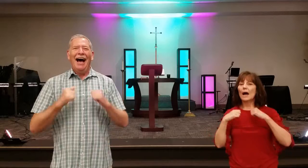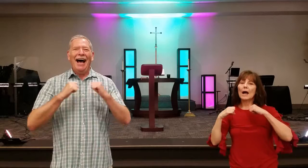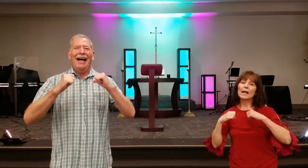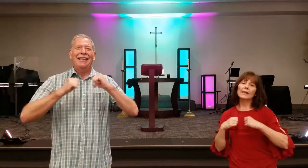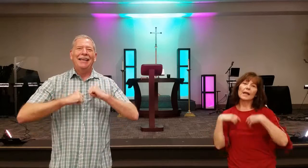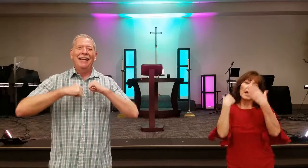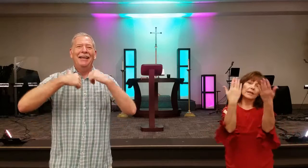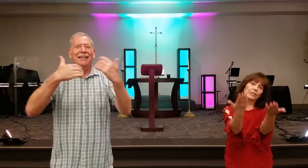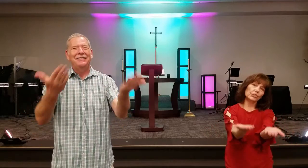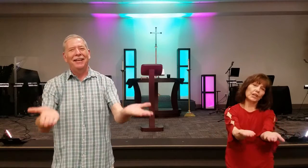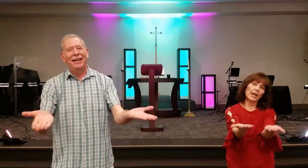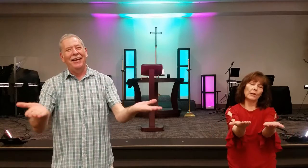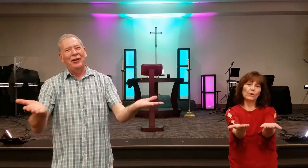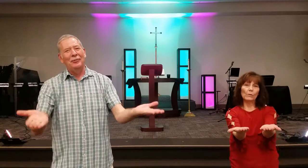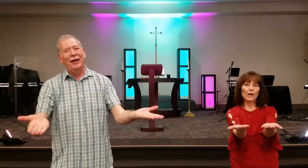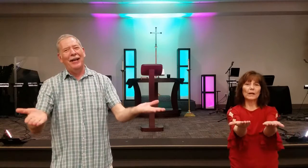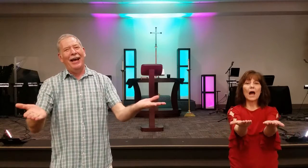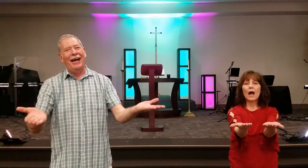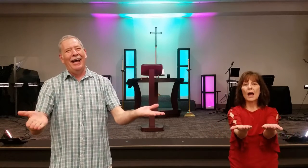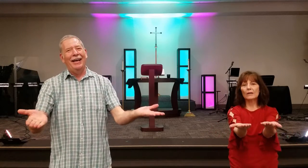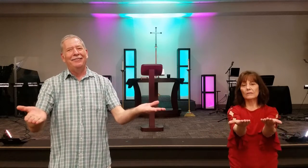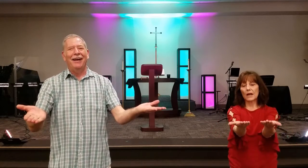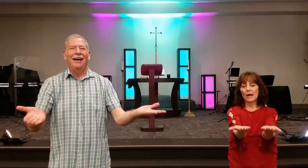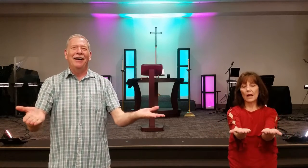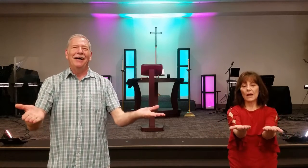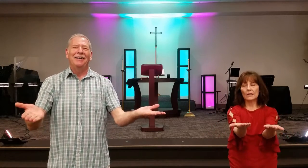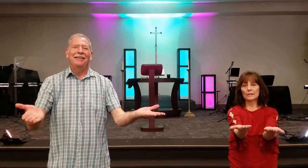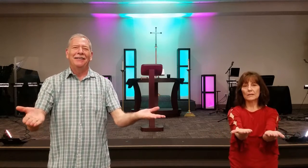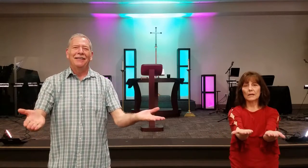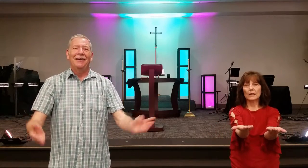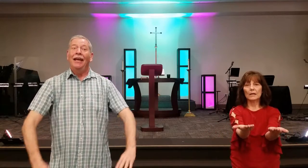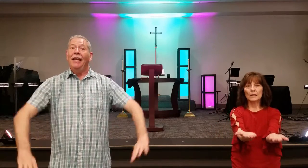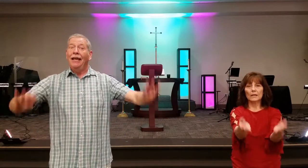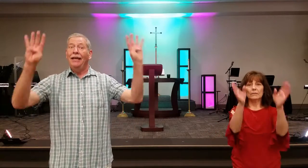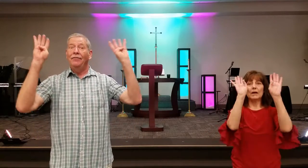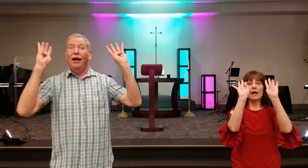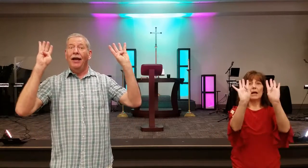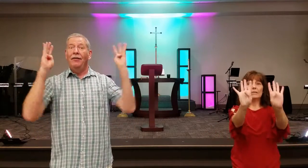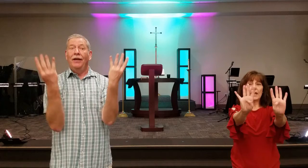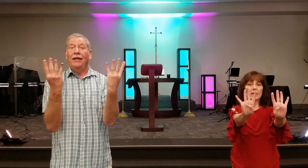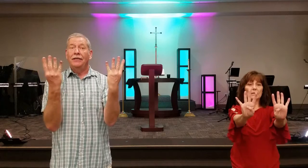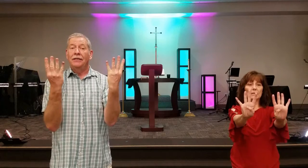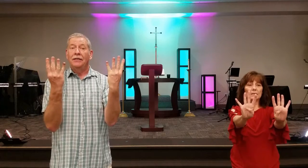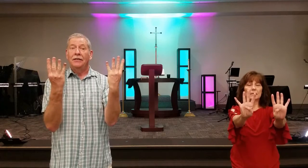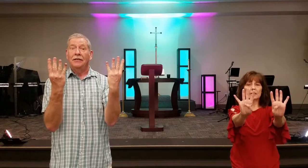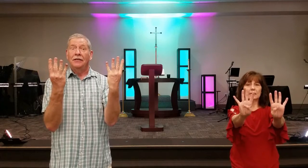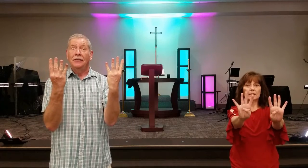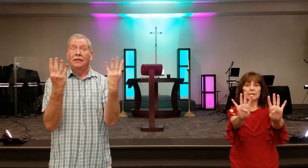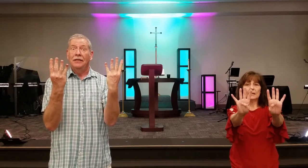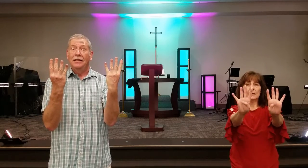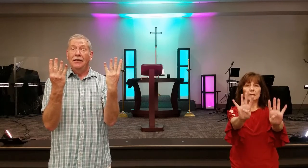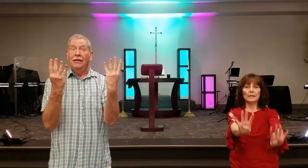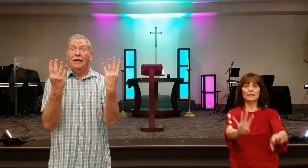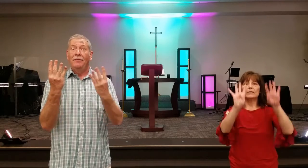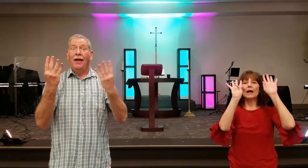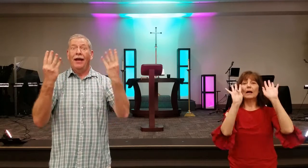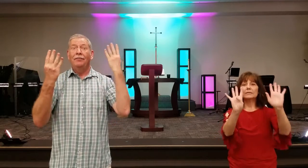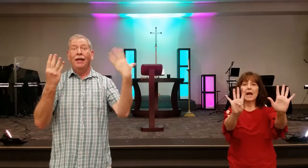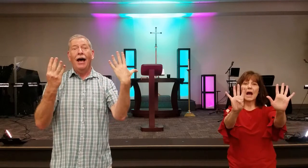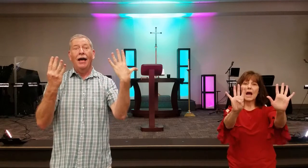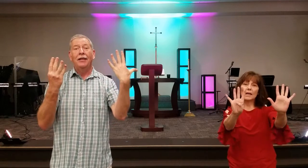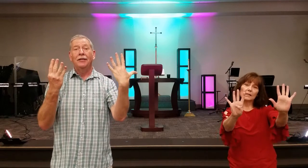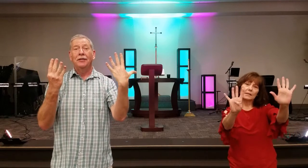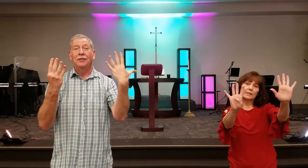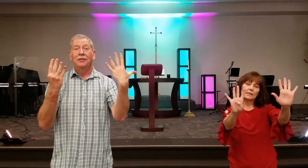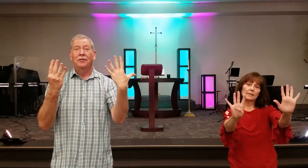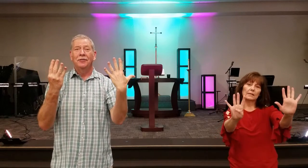I can share what I've got If I have eight If I